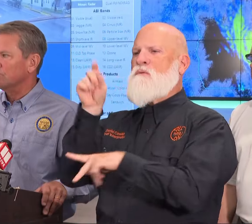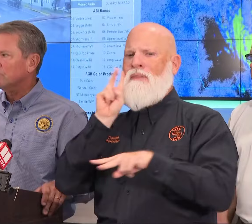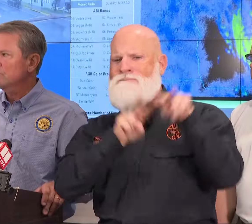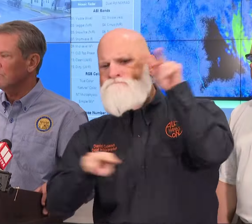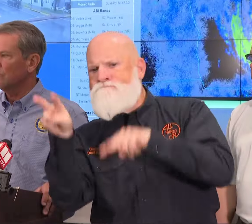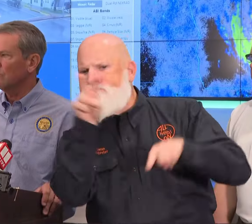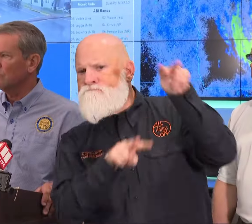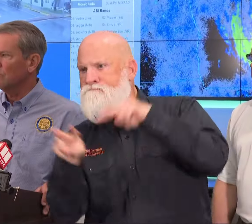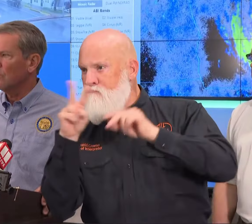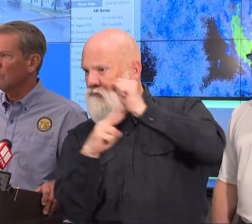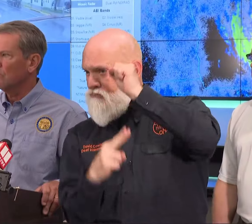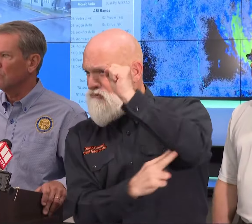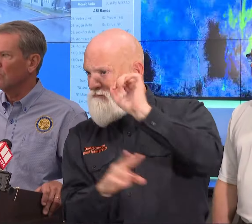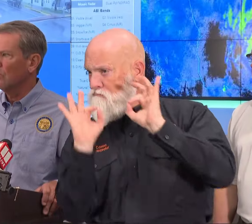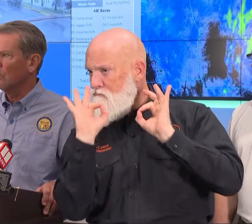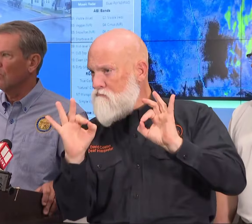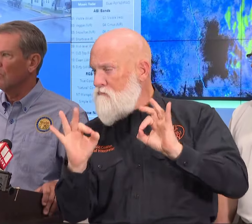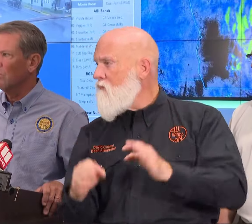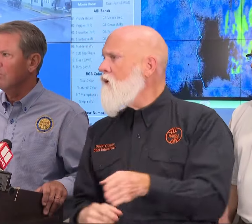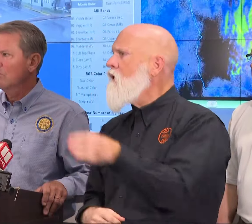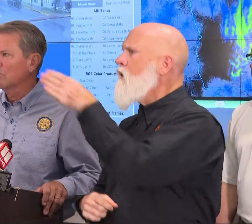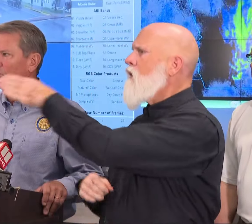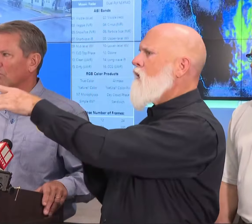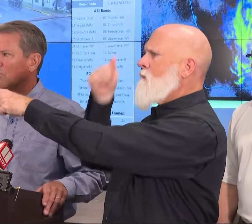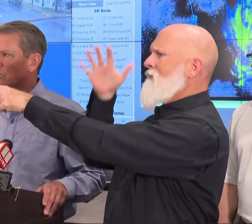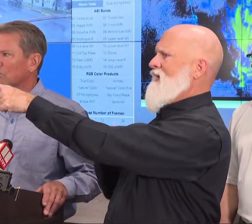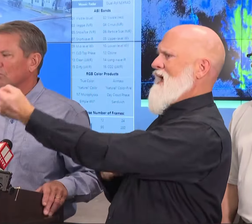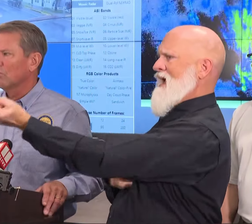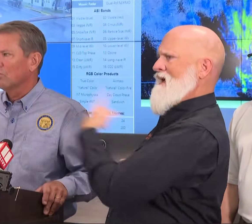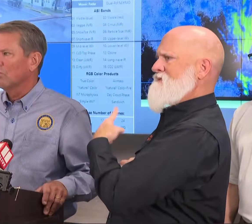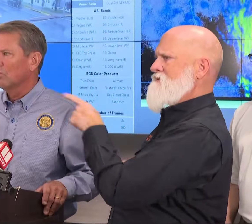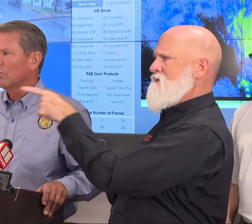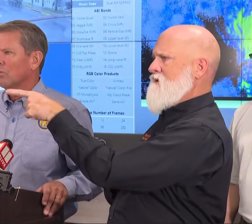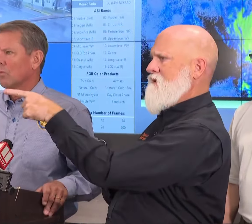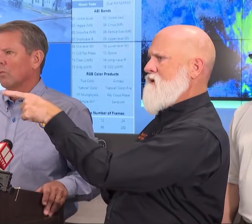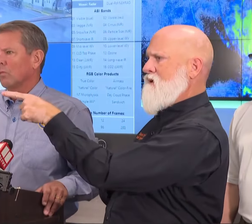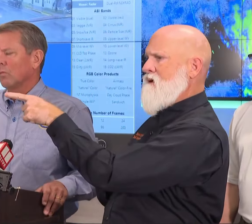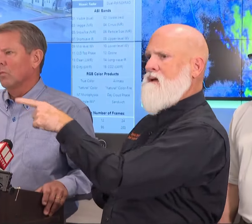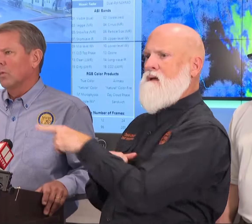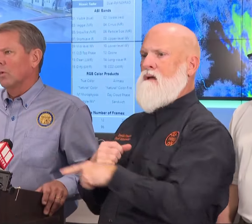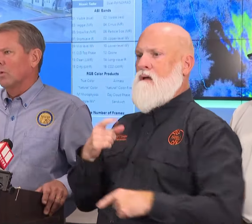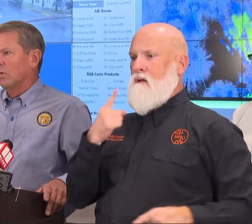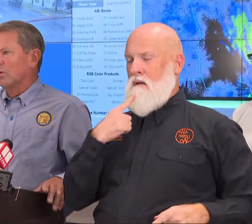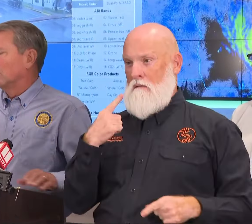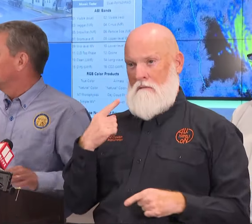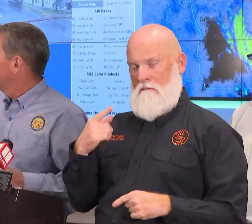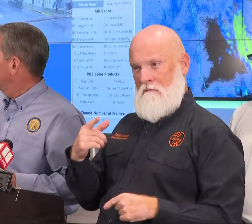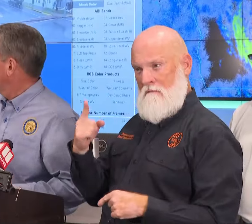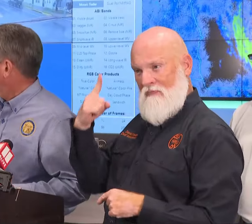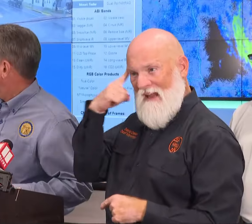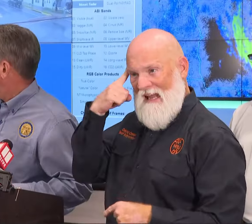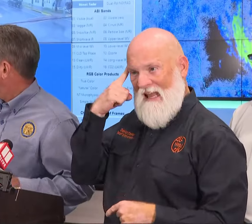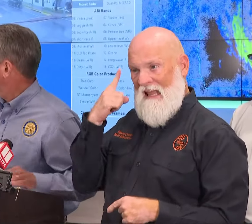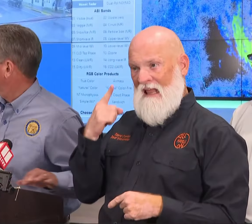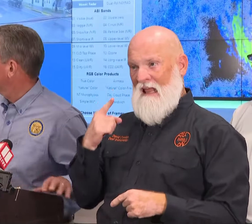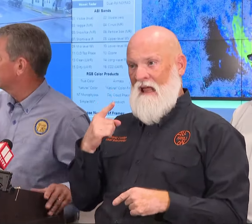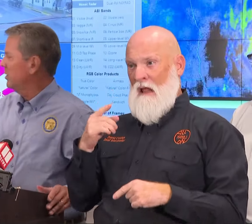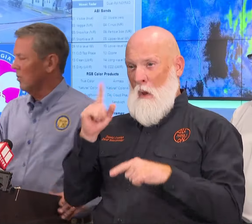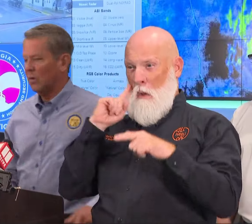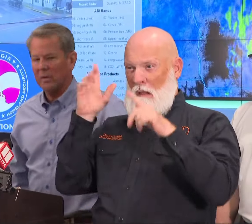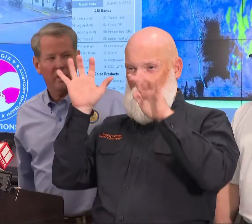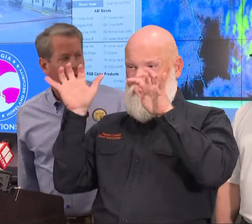what you expected more of a flooding event and not a wind event? Is that maybe Director Salinger talking about that? Yeah, do you want to